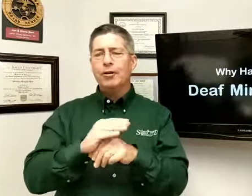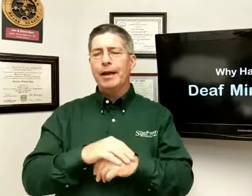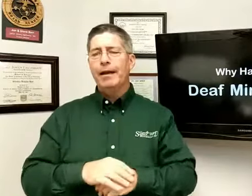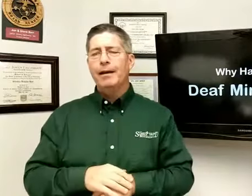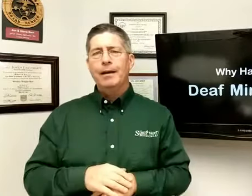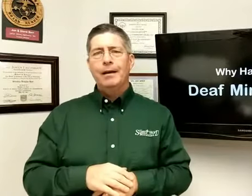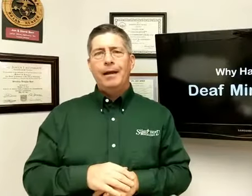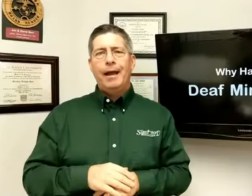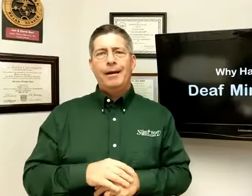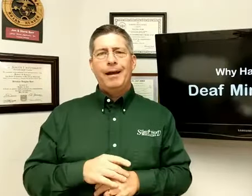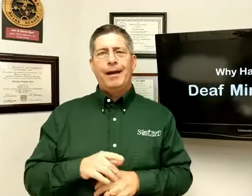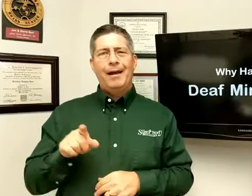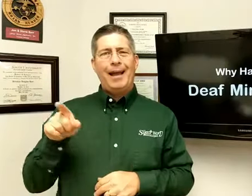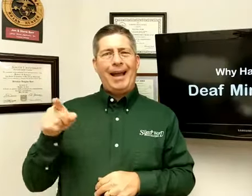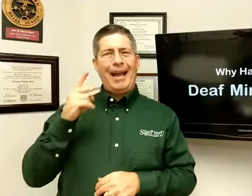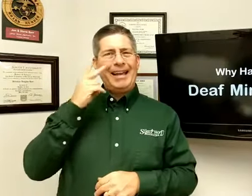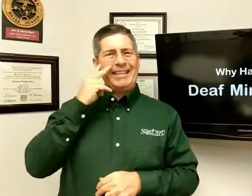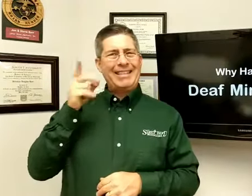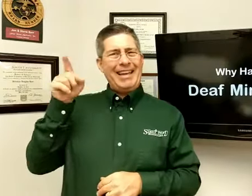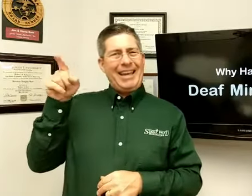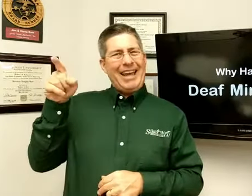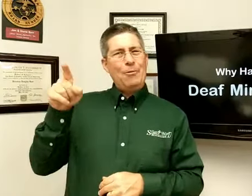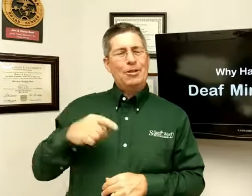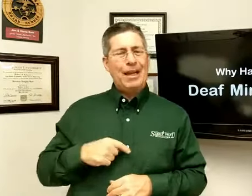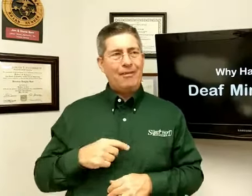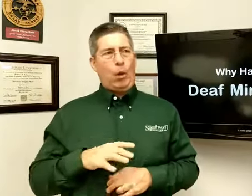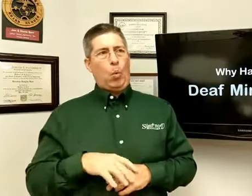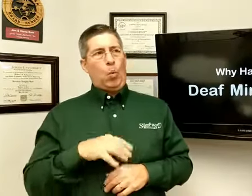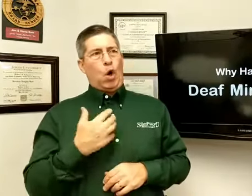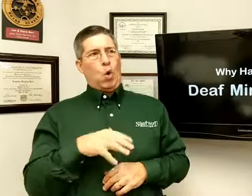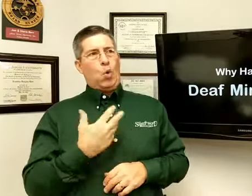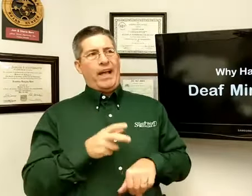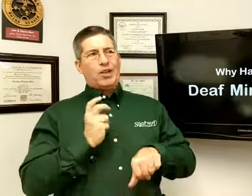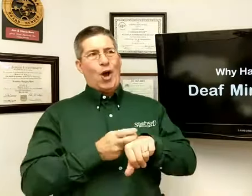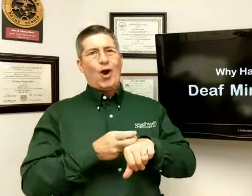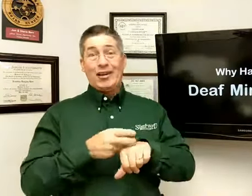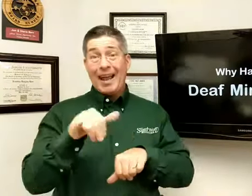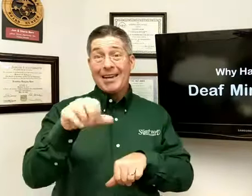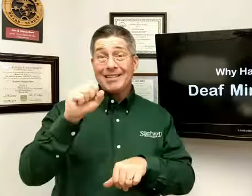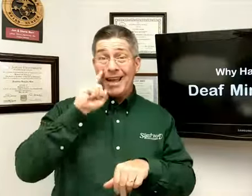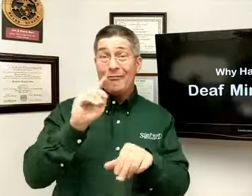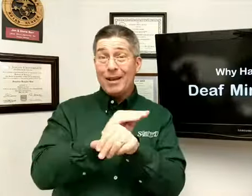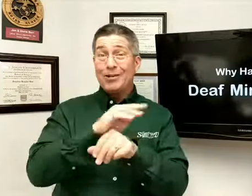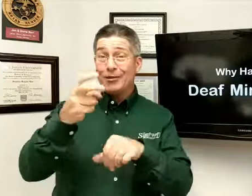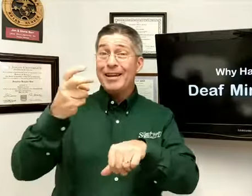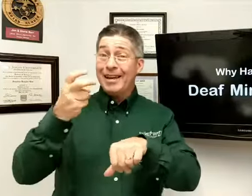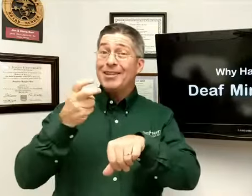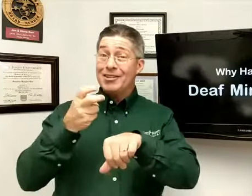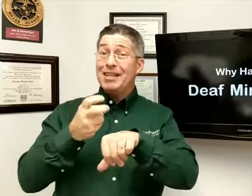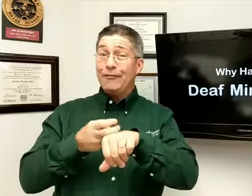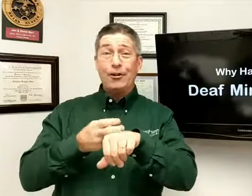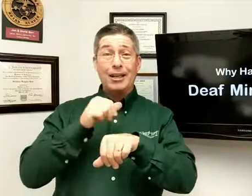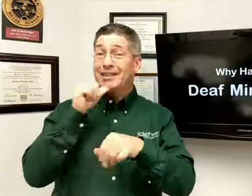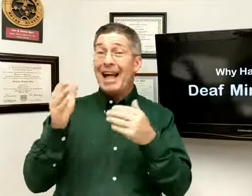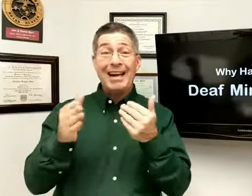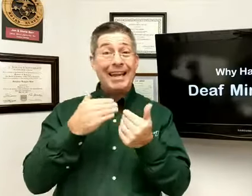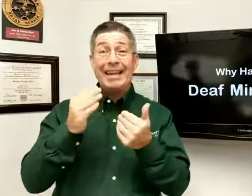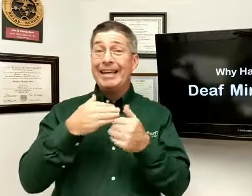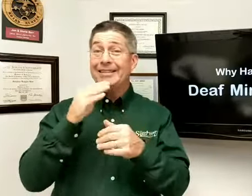And I could see, he was kind of like, whoa, that's hard. Yes, deaf ministry is difficult. It's not an easy